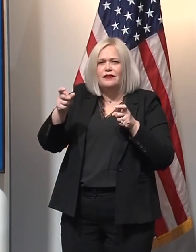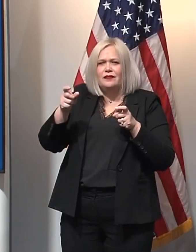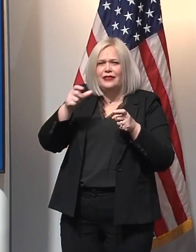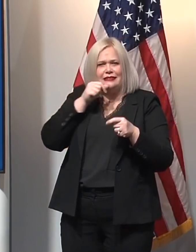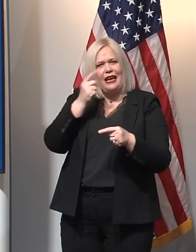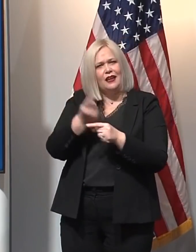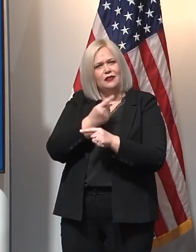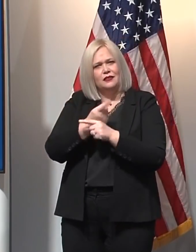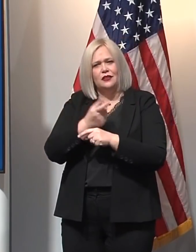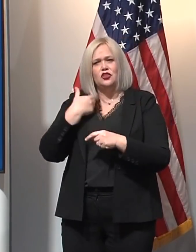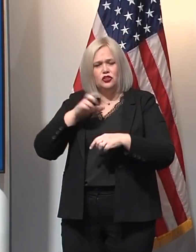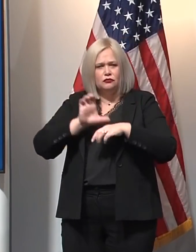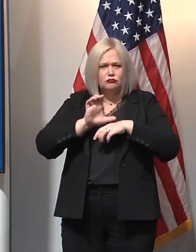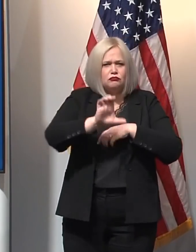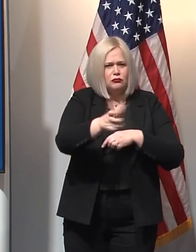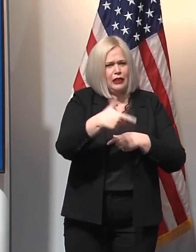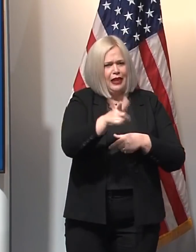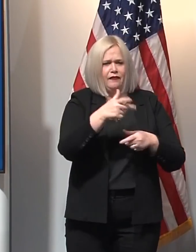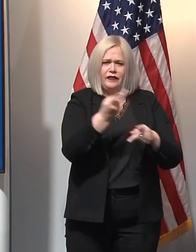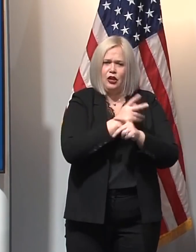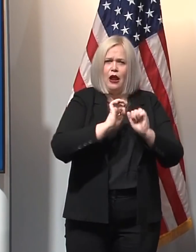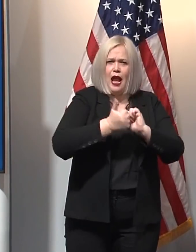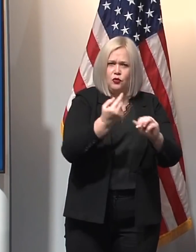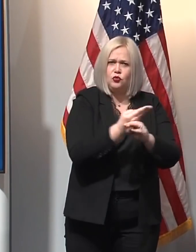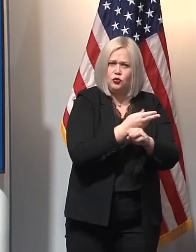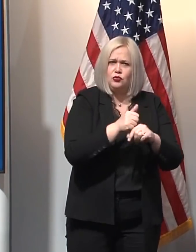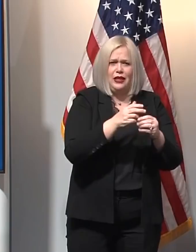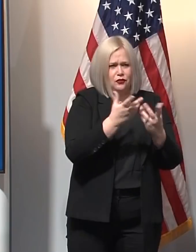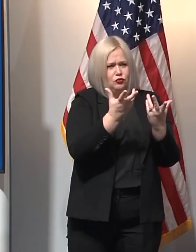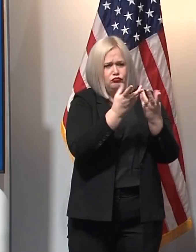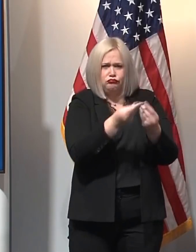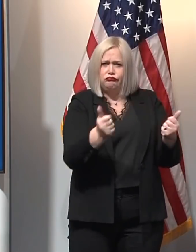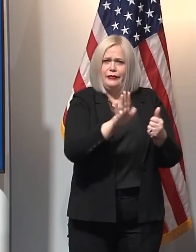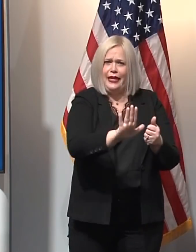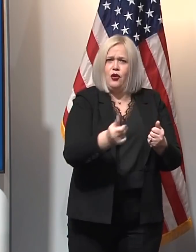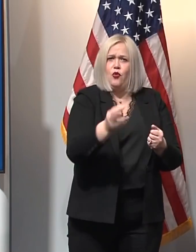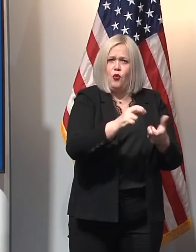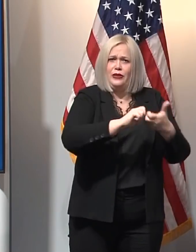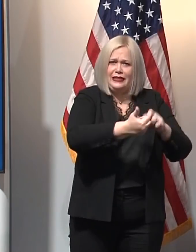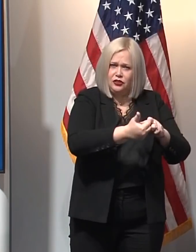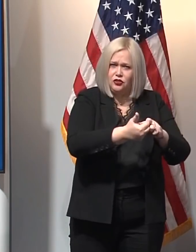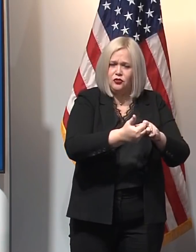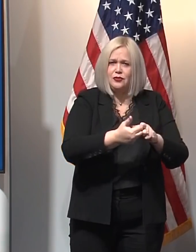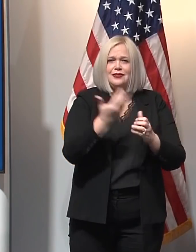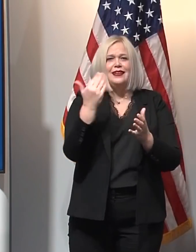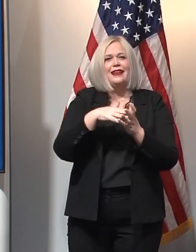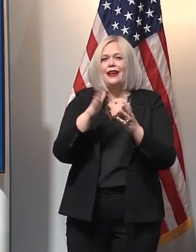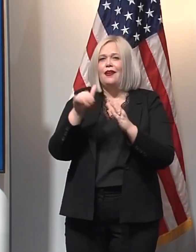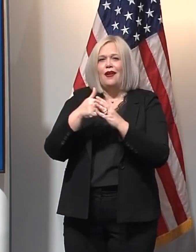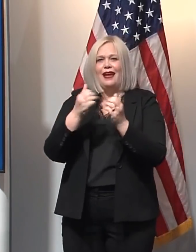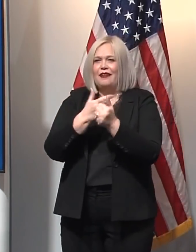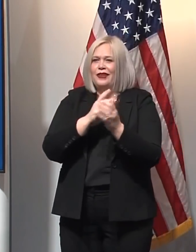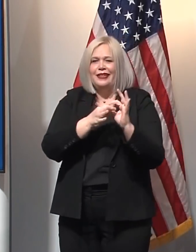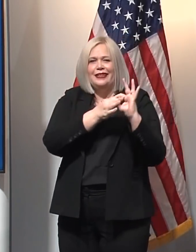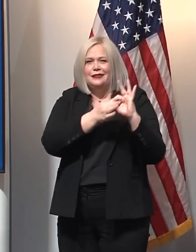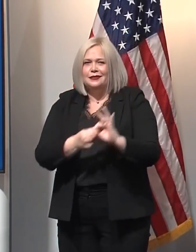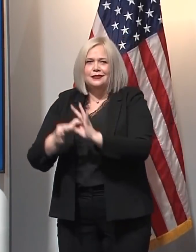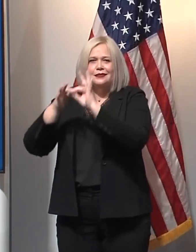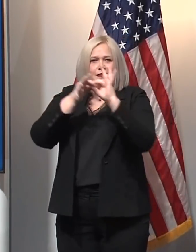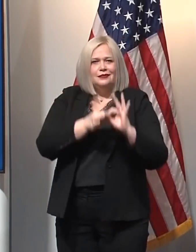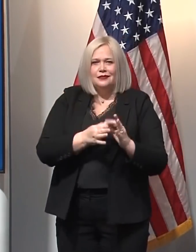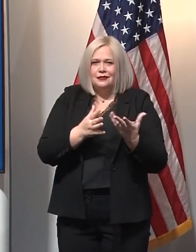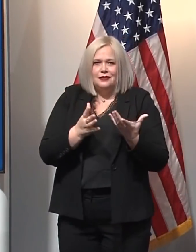to help businesses that are struggling. And so it's it's all related. And that's that's why, you know, we can't play.